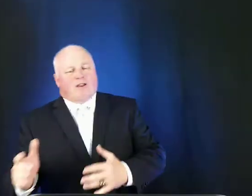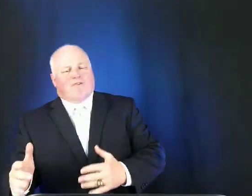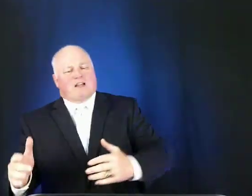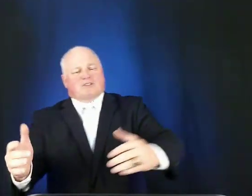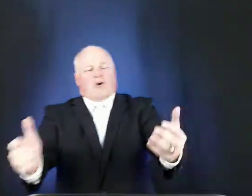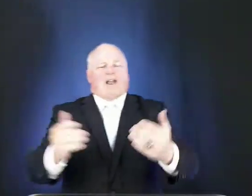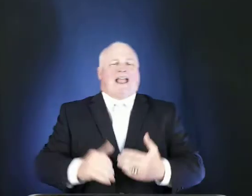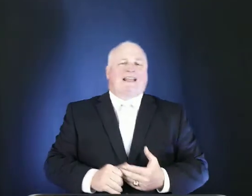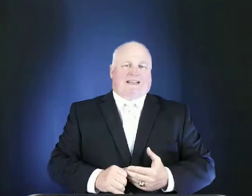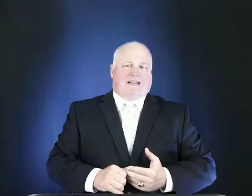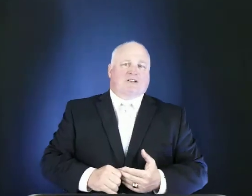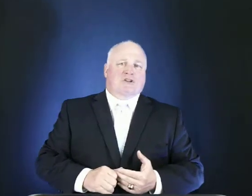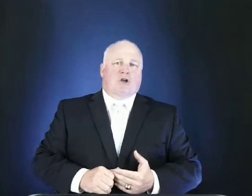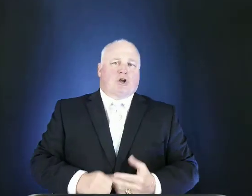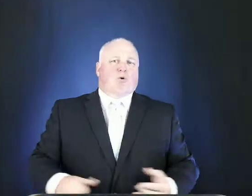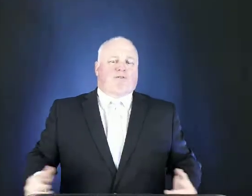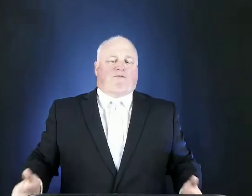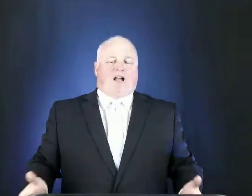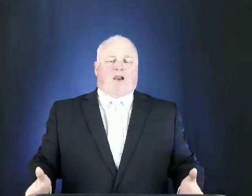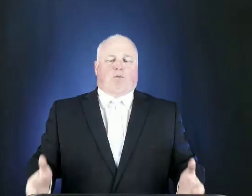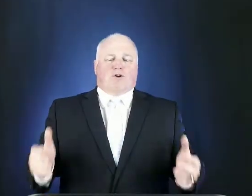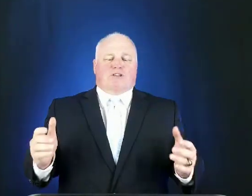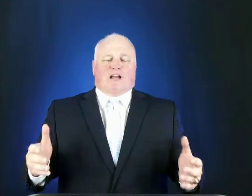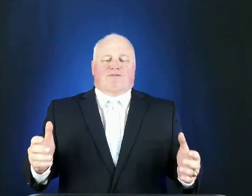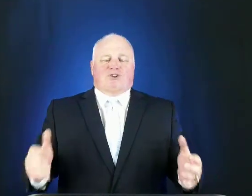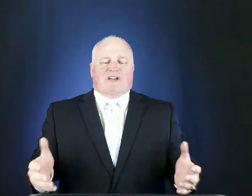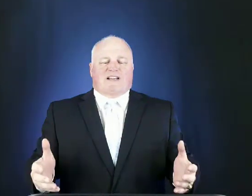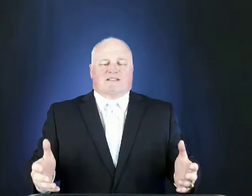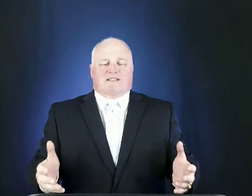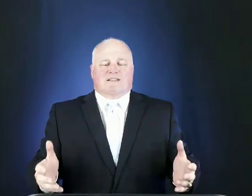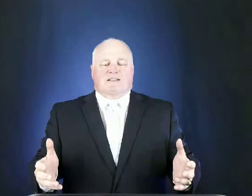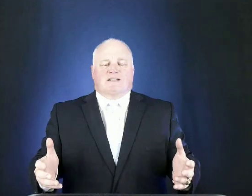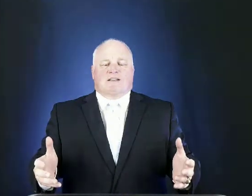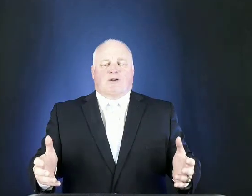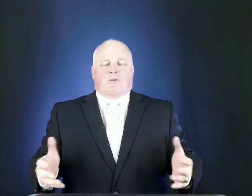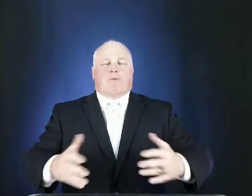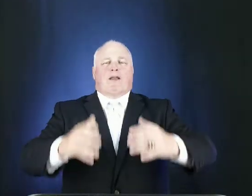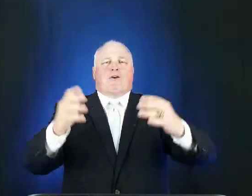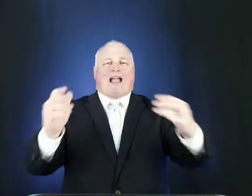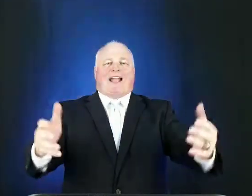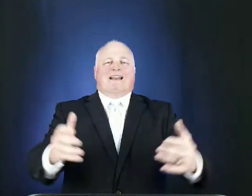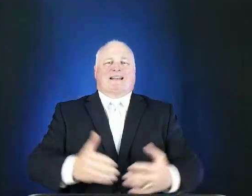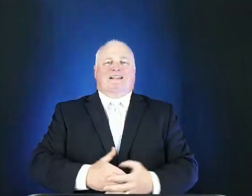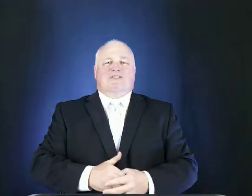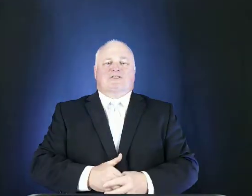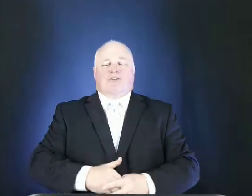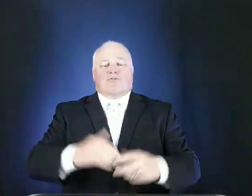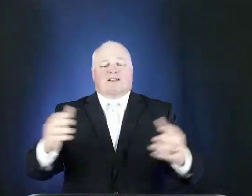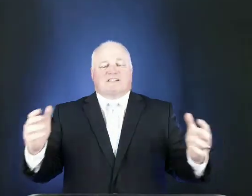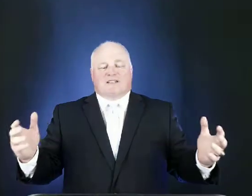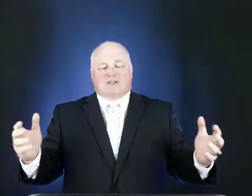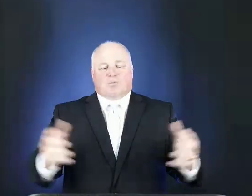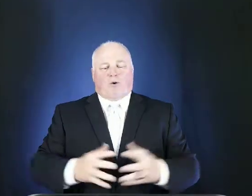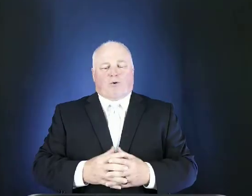of us are aliens who are followers of jesus we are aliens to the rest of this world